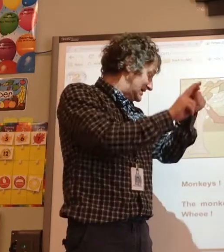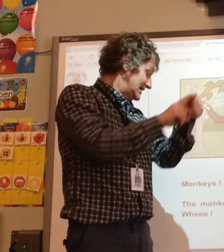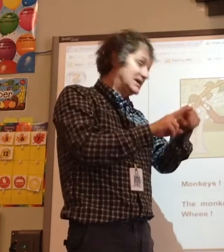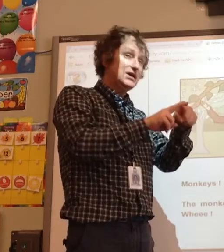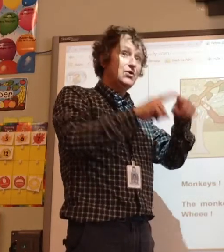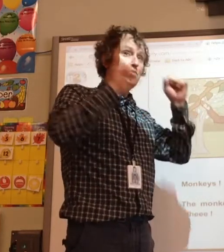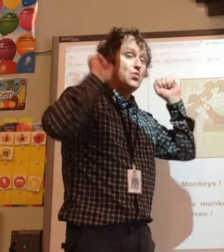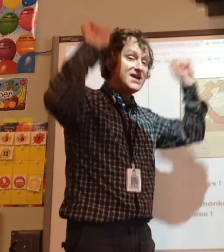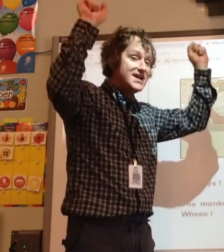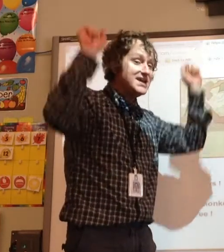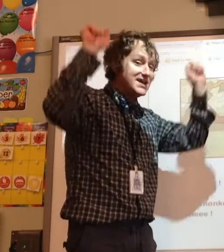Whee!